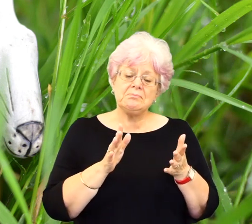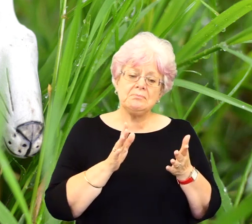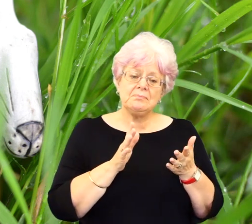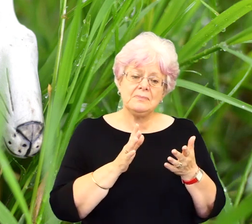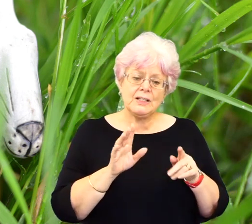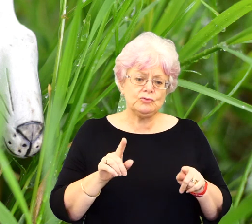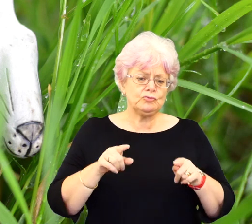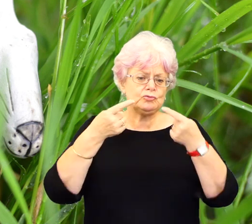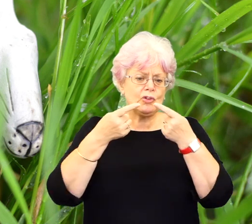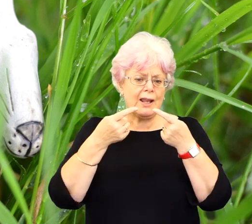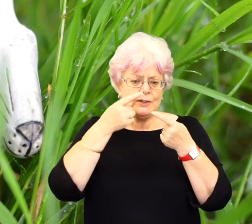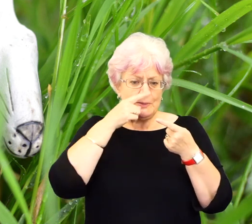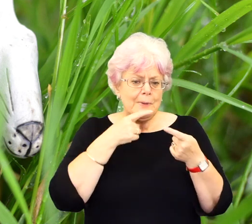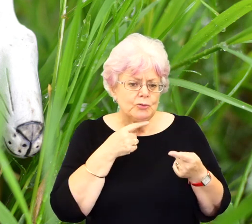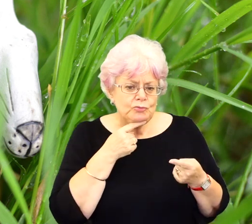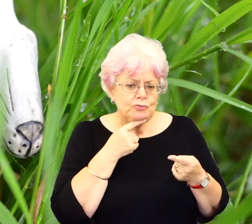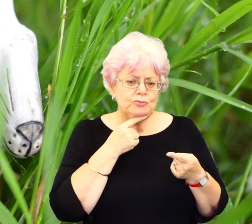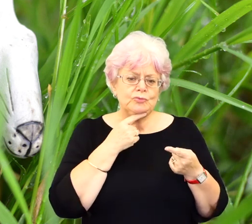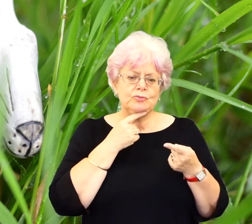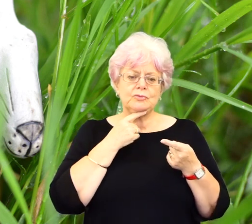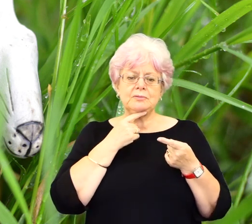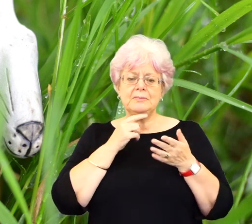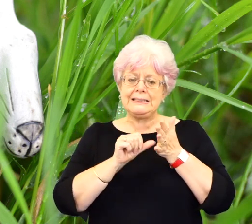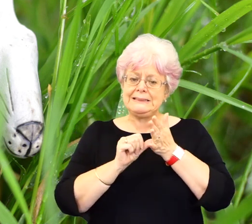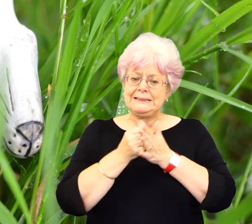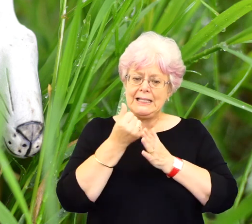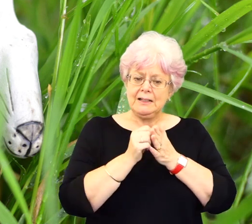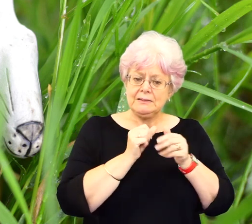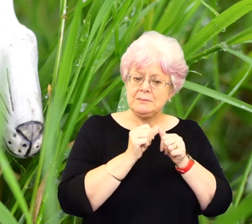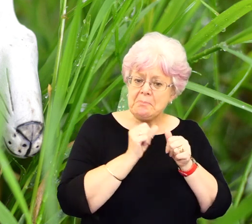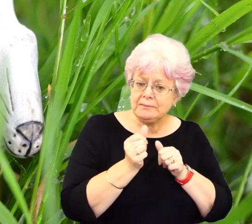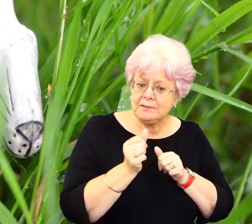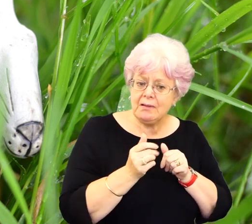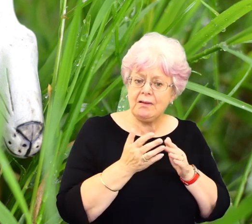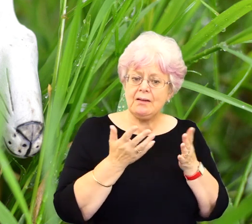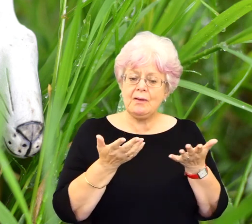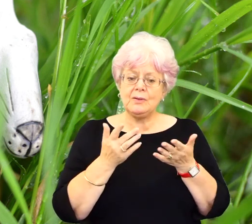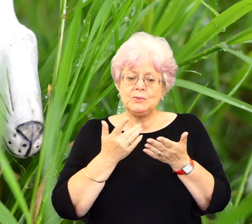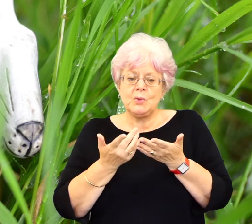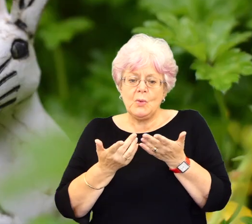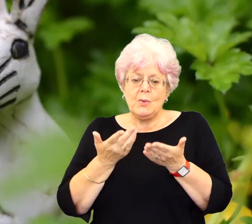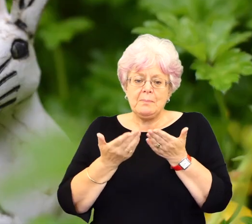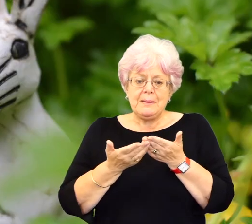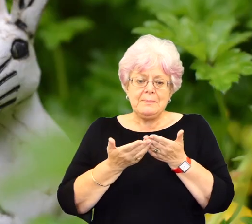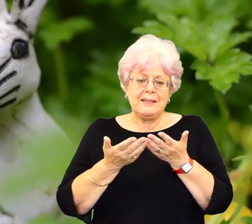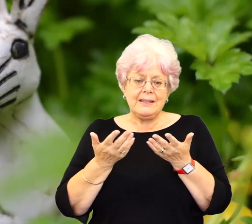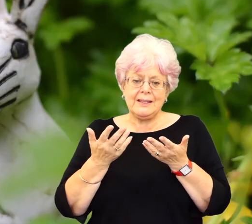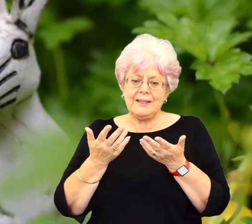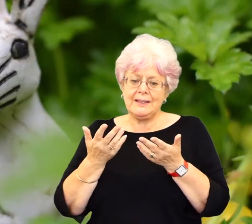bored with certain images, so you want to try new images, hopefully my skills got a bit better, so I can perhaps do things that I would have liked to have done earlier on. Maybe you're less fearful.